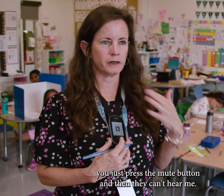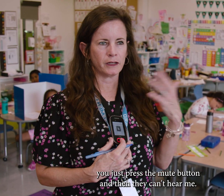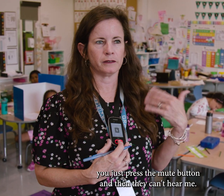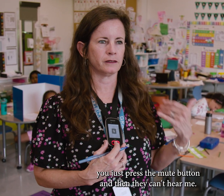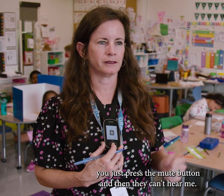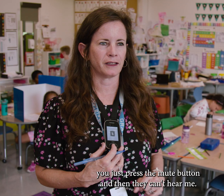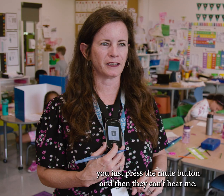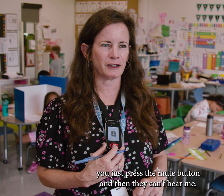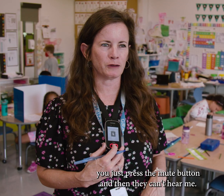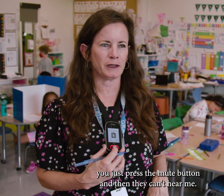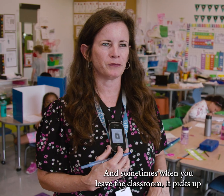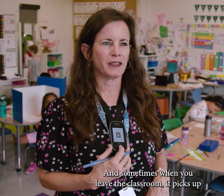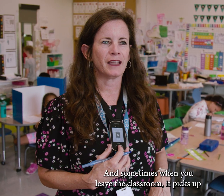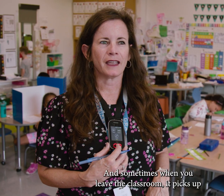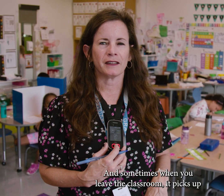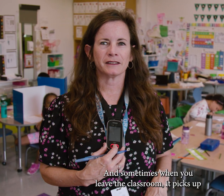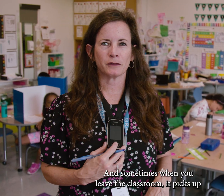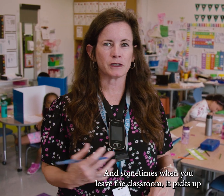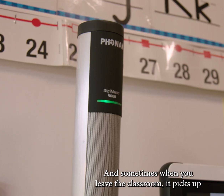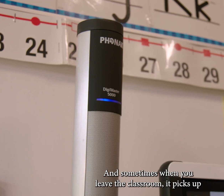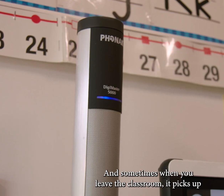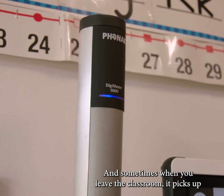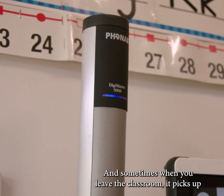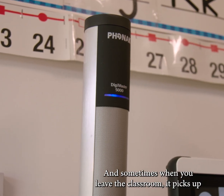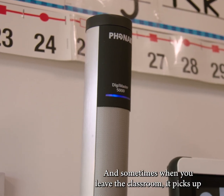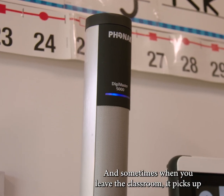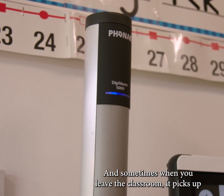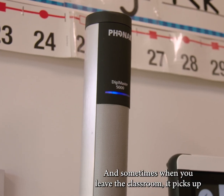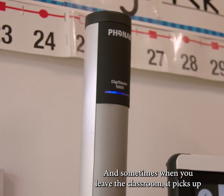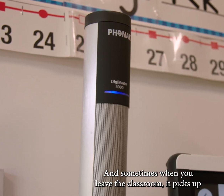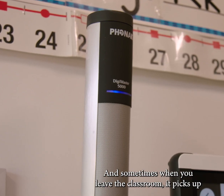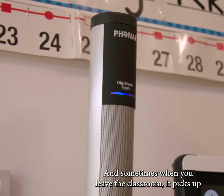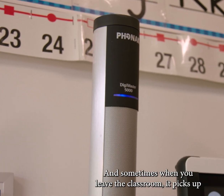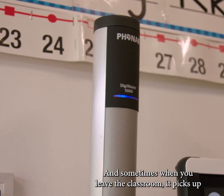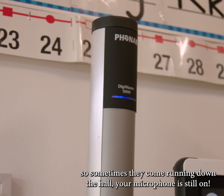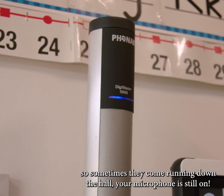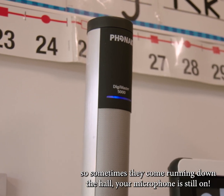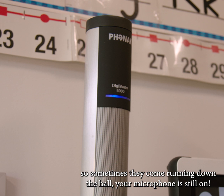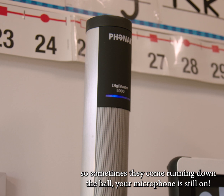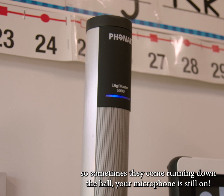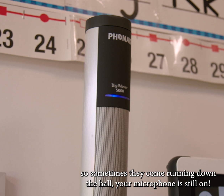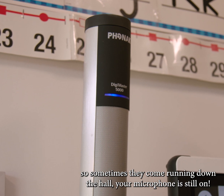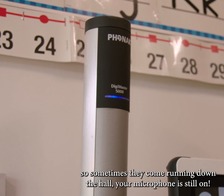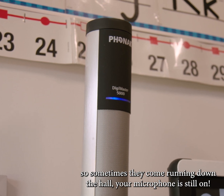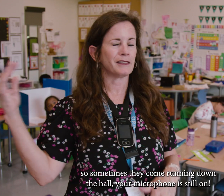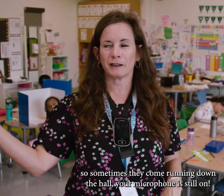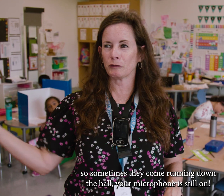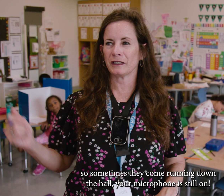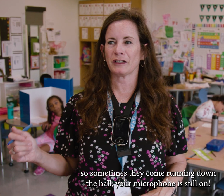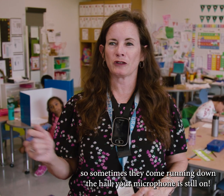mute button and then they can't hear me. And sometimes when you leave the classroom, it picks up. So sometimes